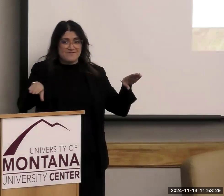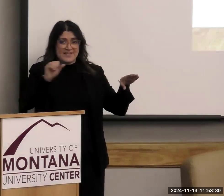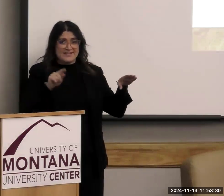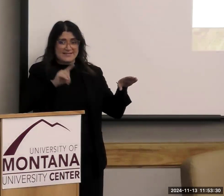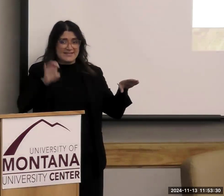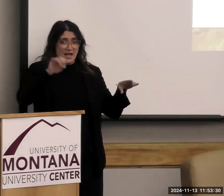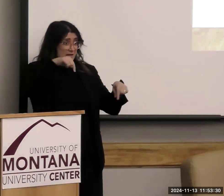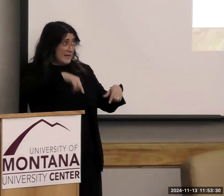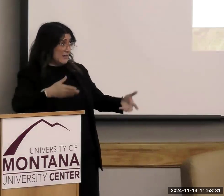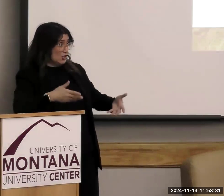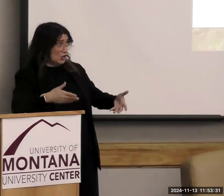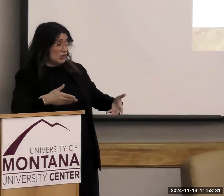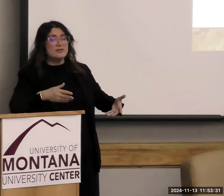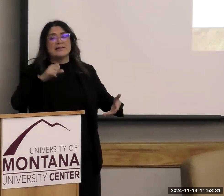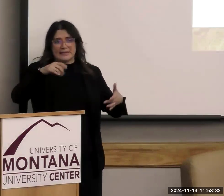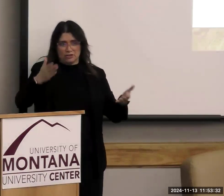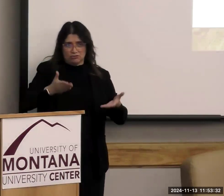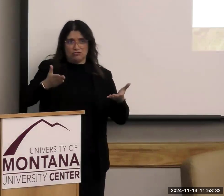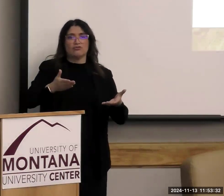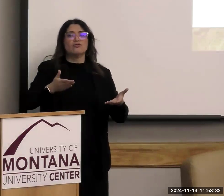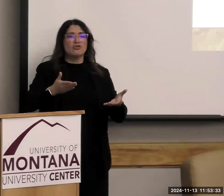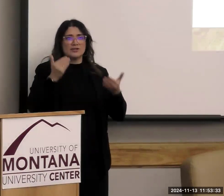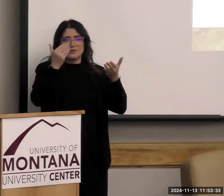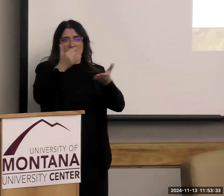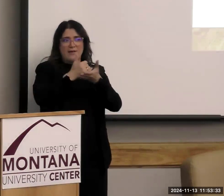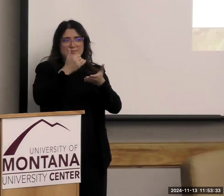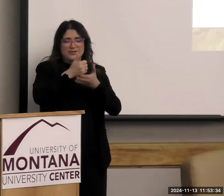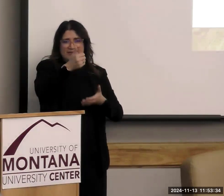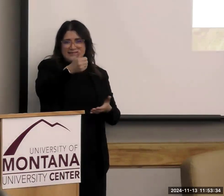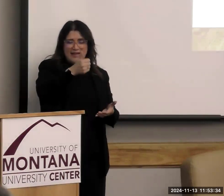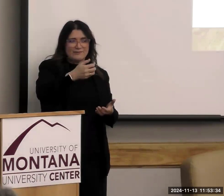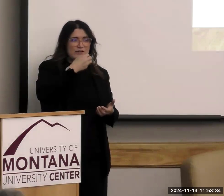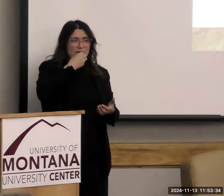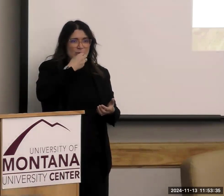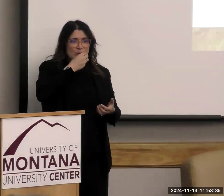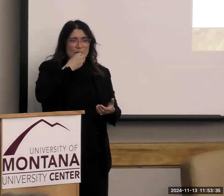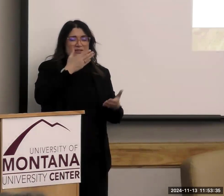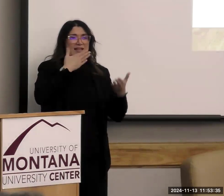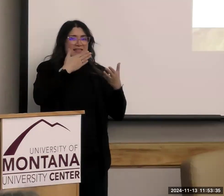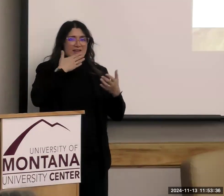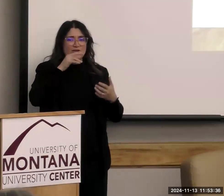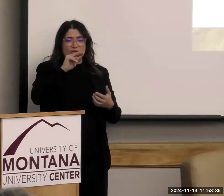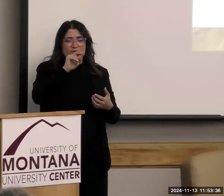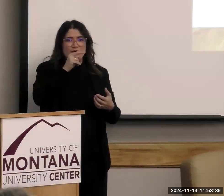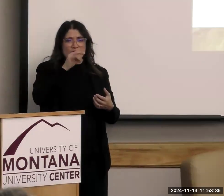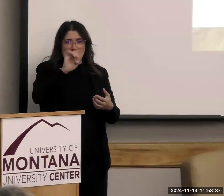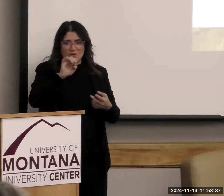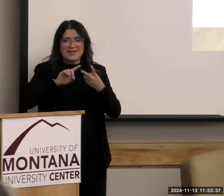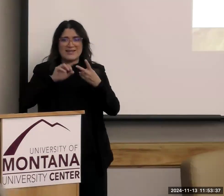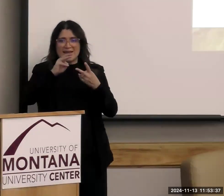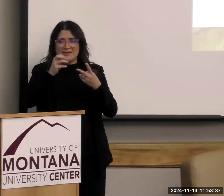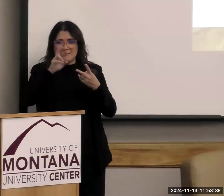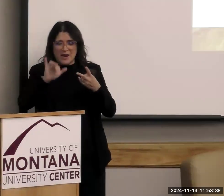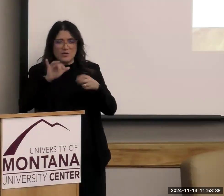here. So help yourself to food. Thank you so much, Noni and Mary, for working with Dining